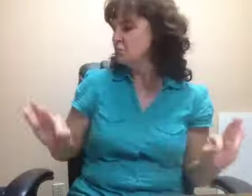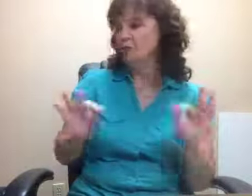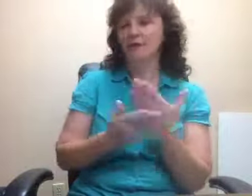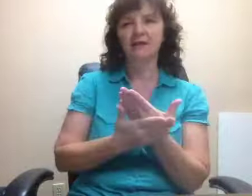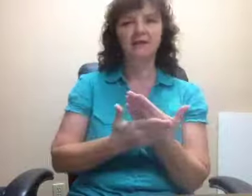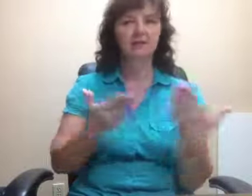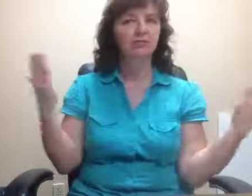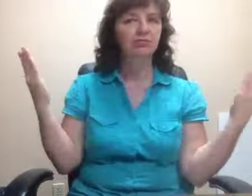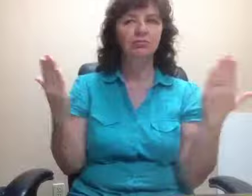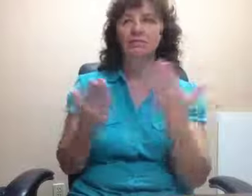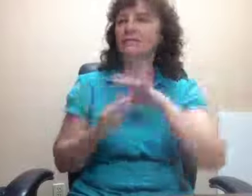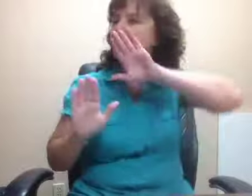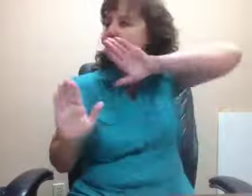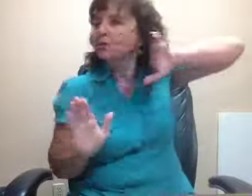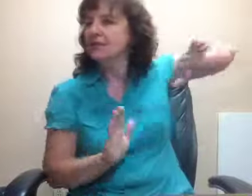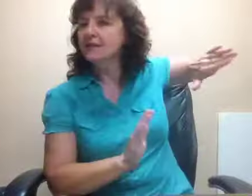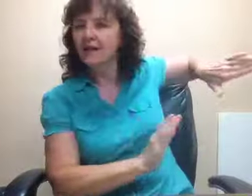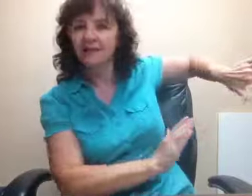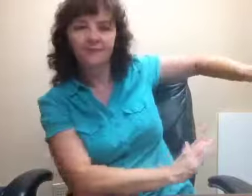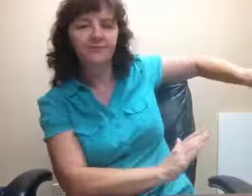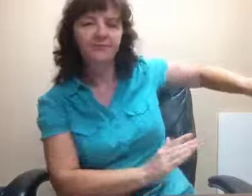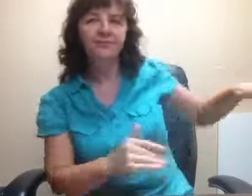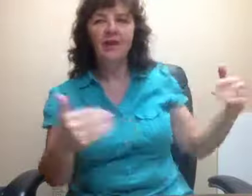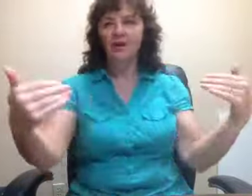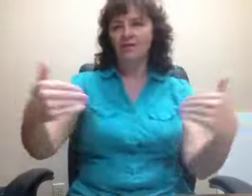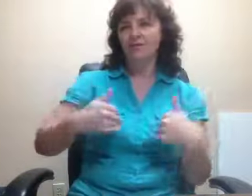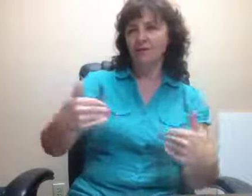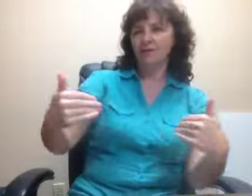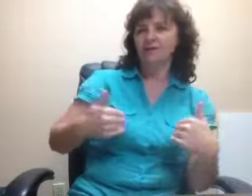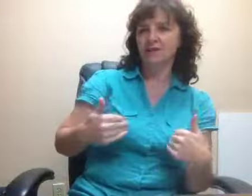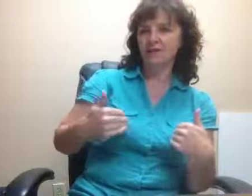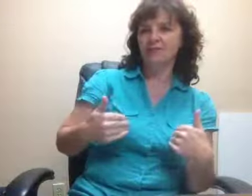Worthless. Push aside. Focus self.